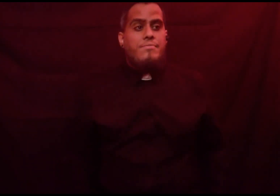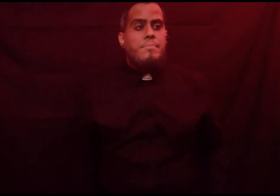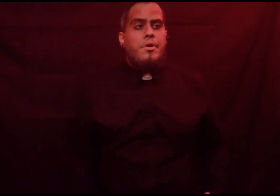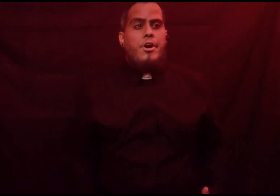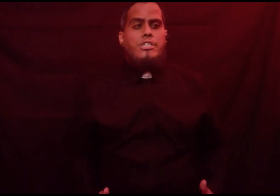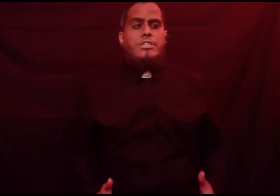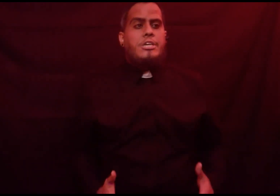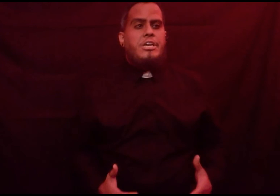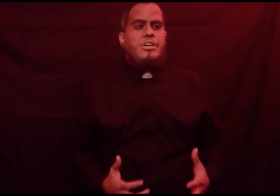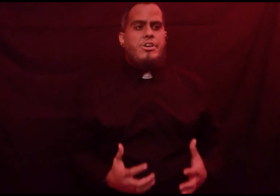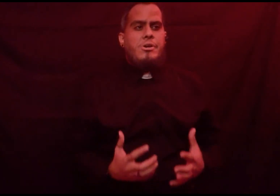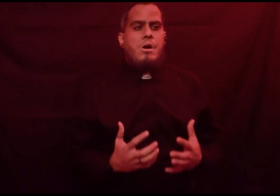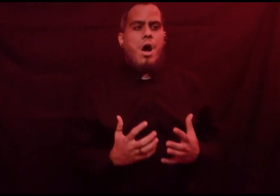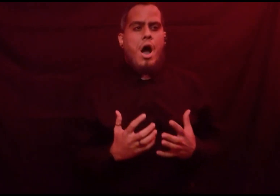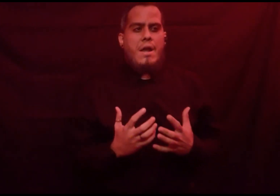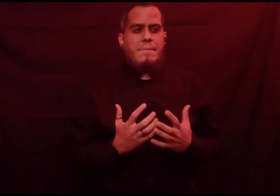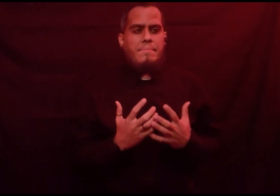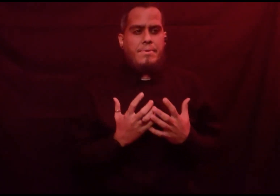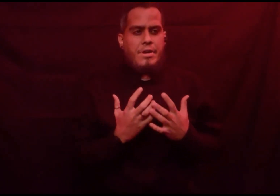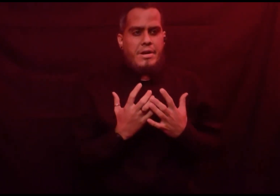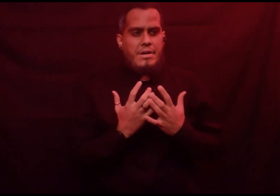mercy on me,